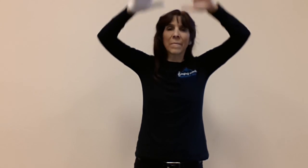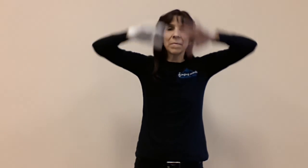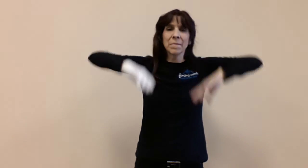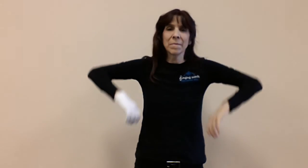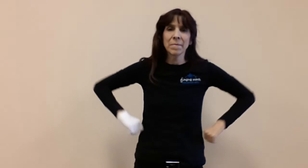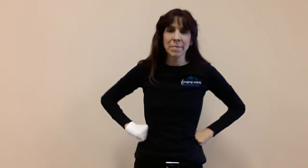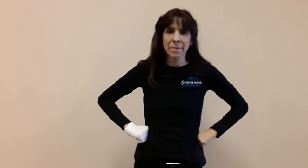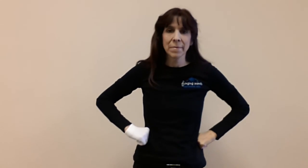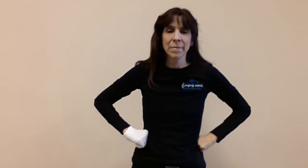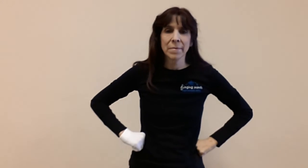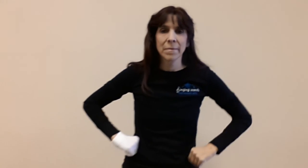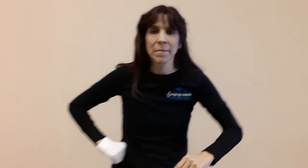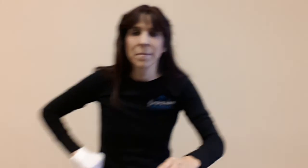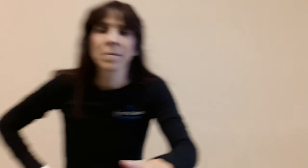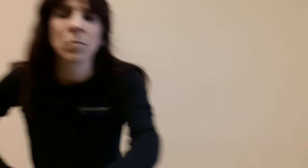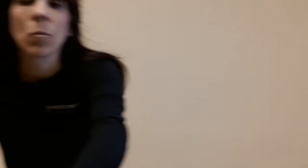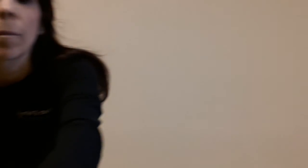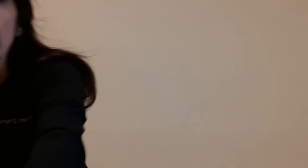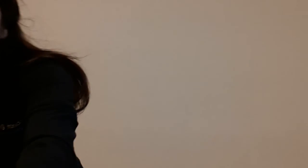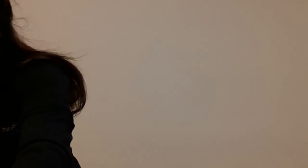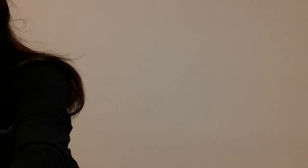you're